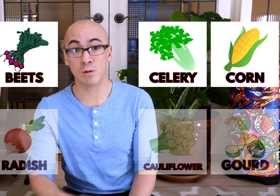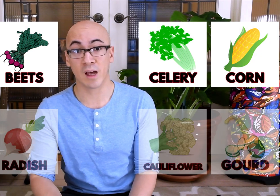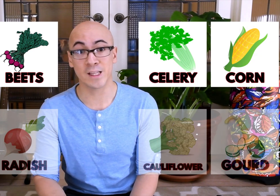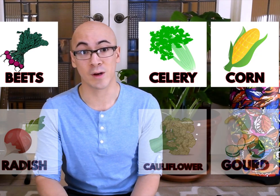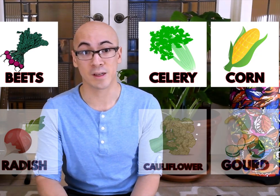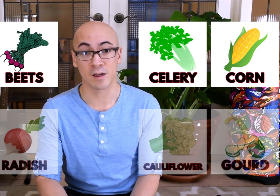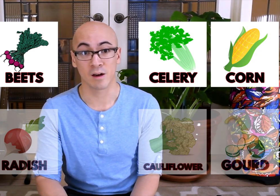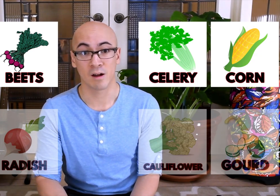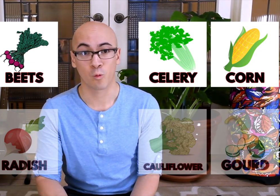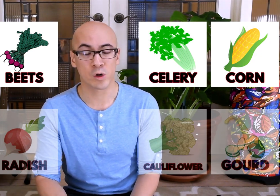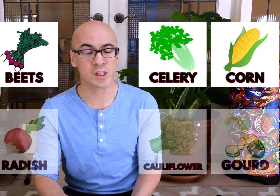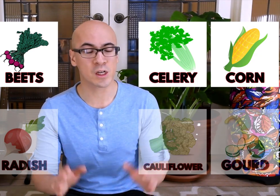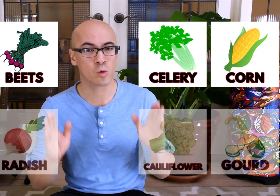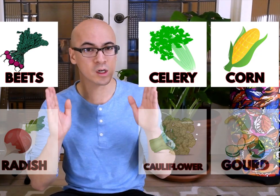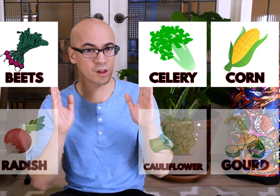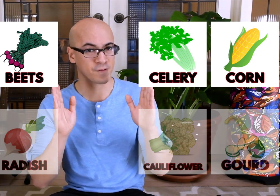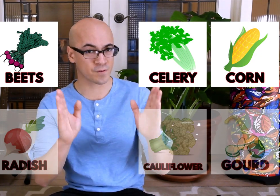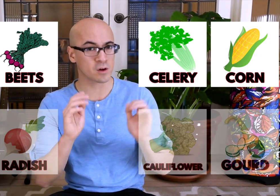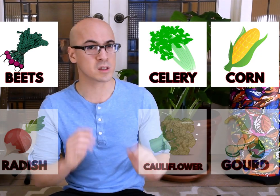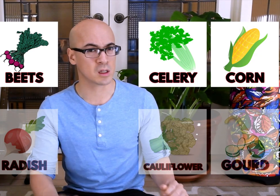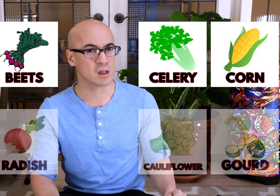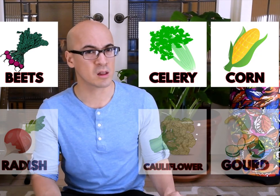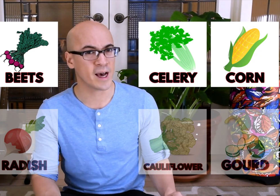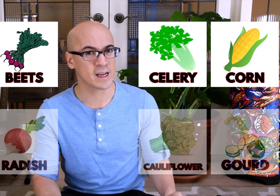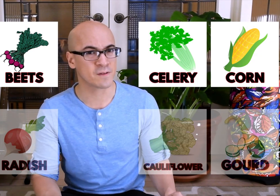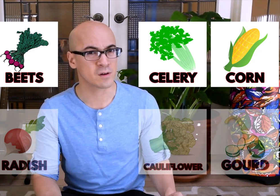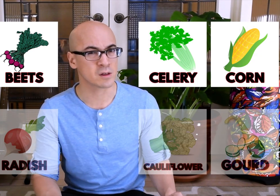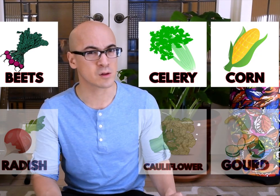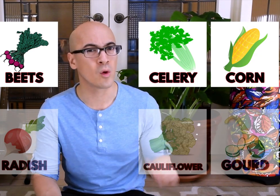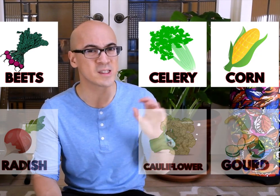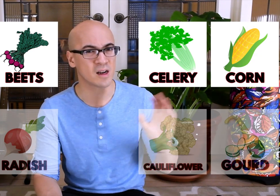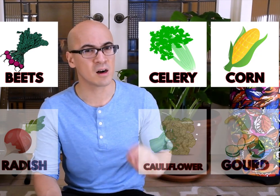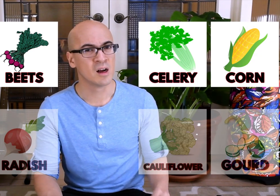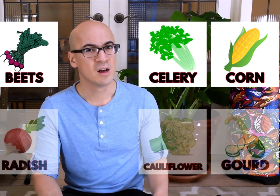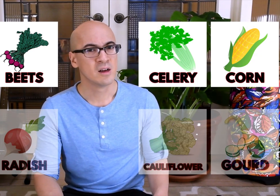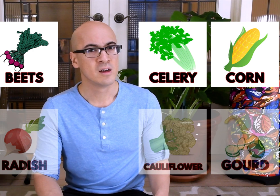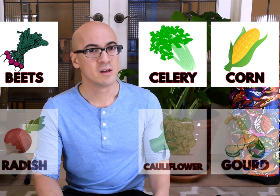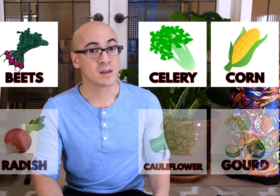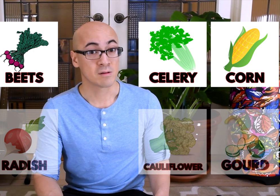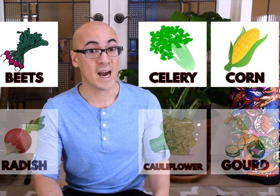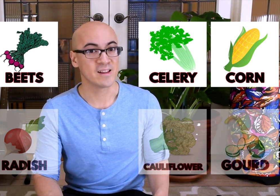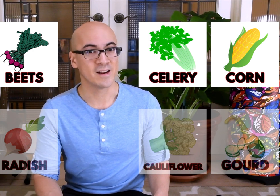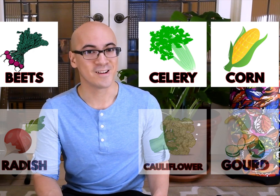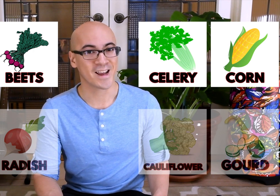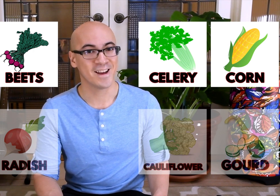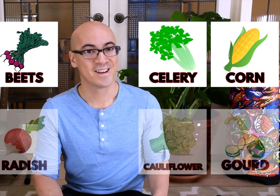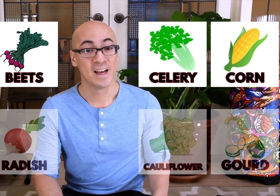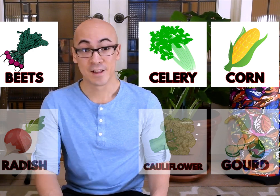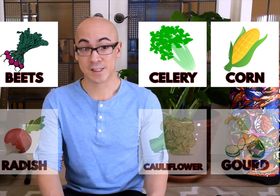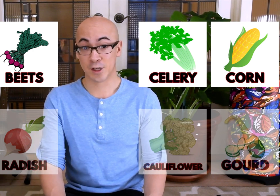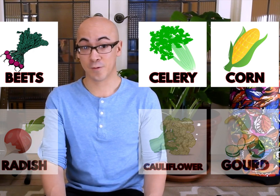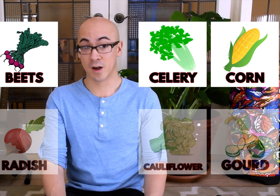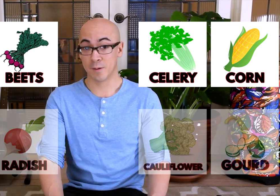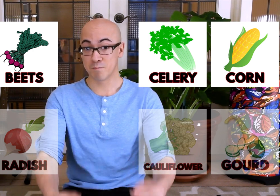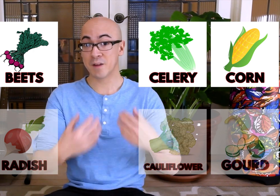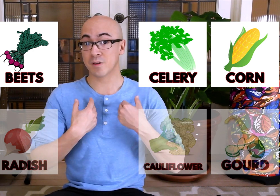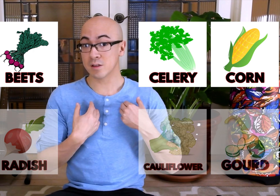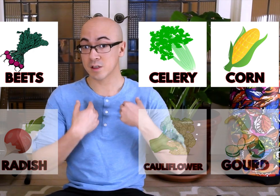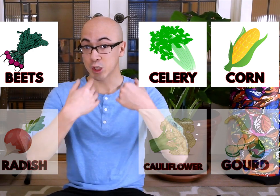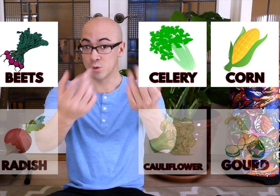lines right here. We're just going to work on the first line first. ones that are highlighted, okay? Let's go, me first, you